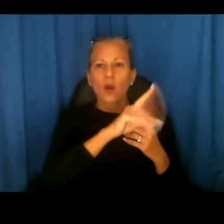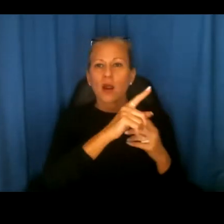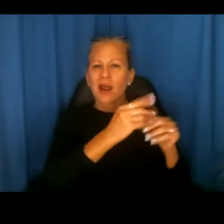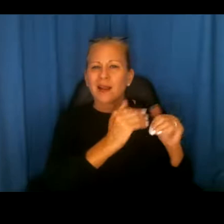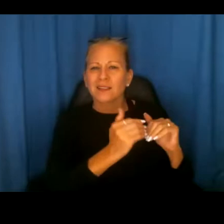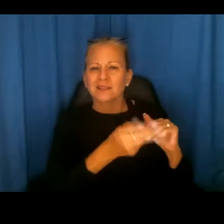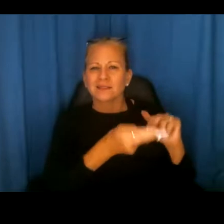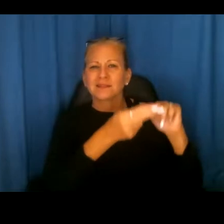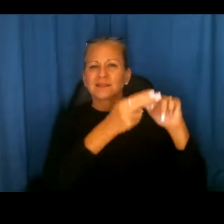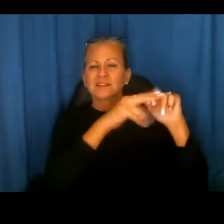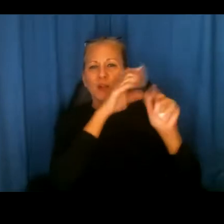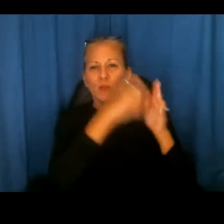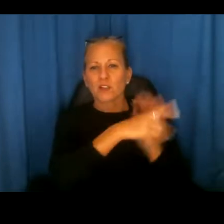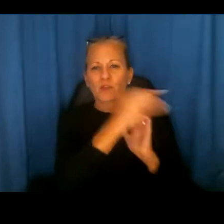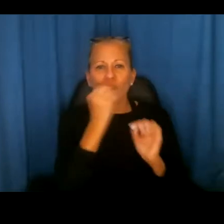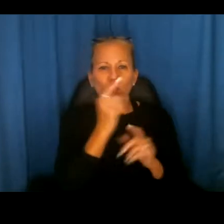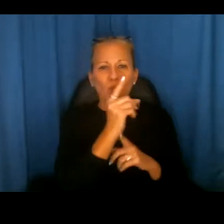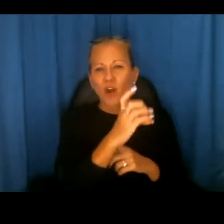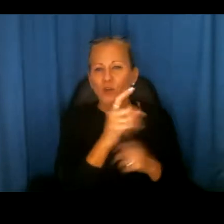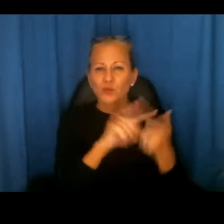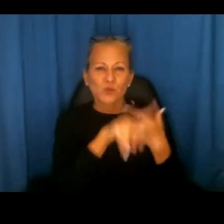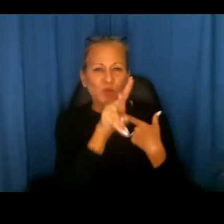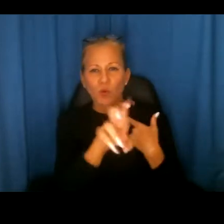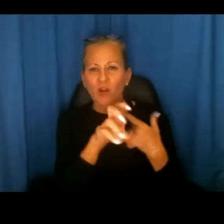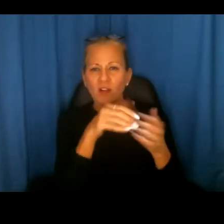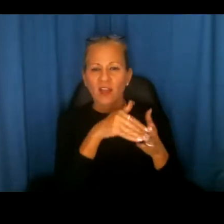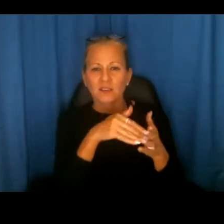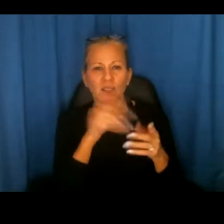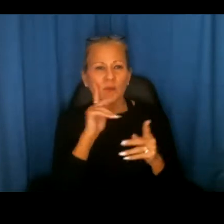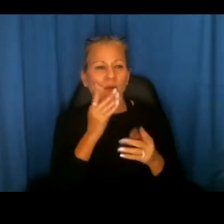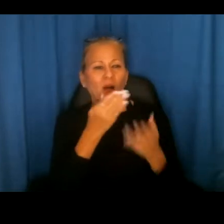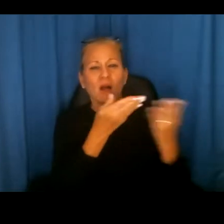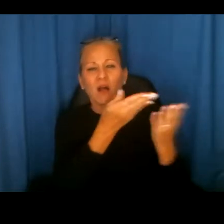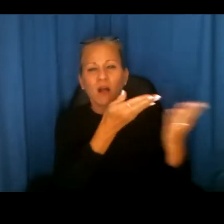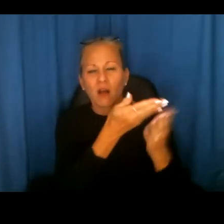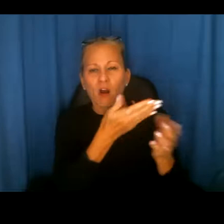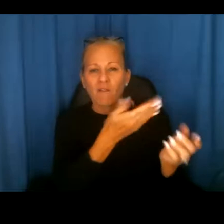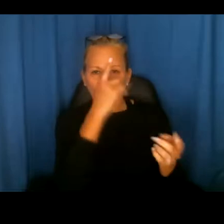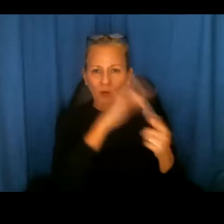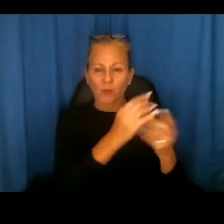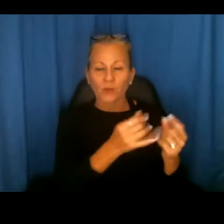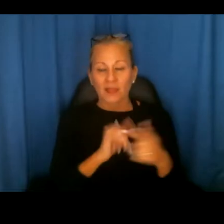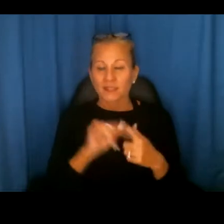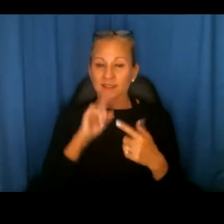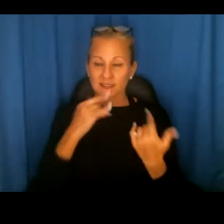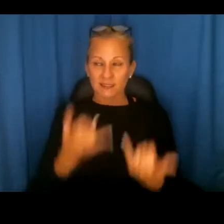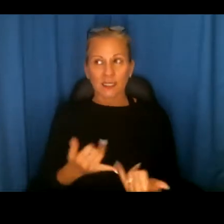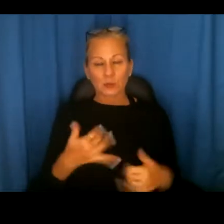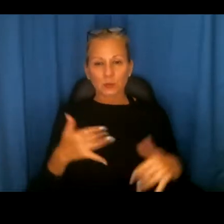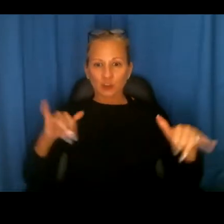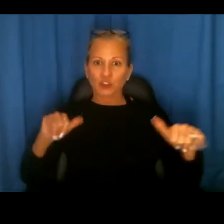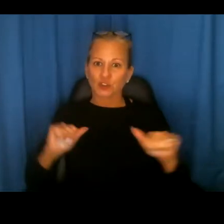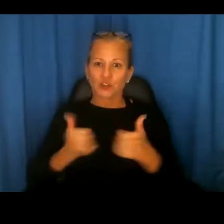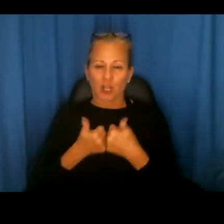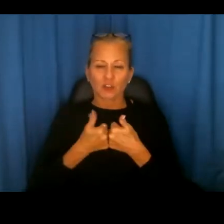by a hundred to $200,000, uh, for multiple offers on properties. So this is proving to be a challenge. Uh,